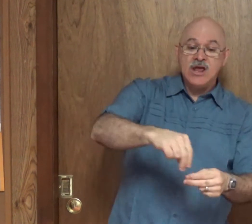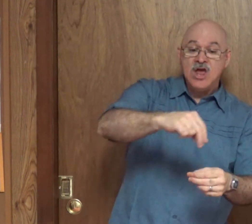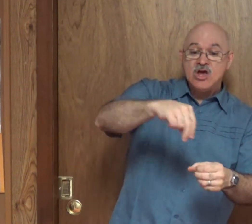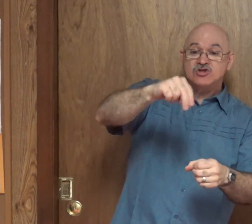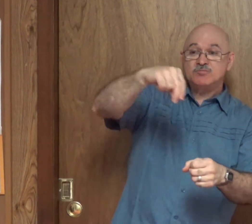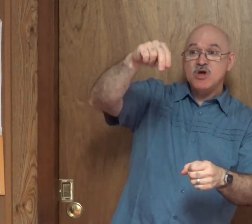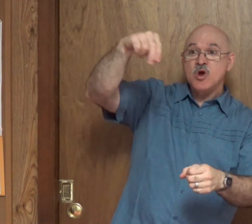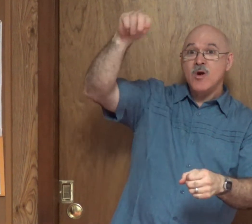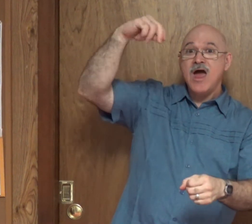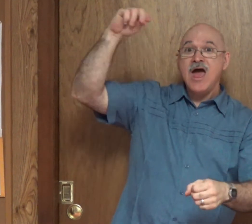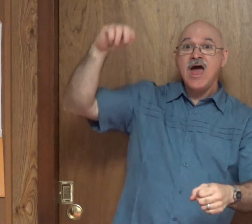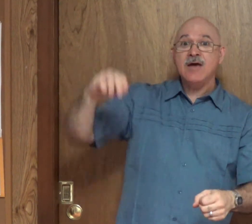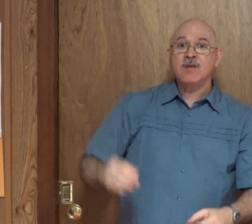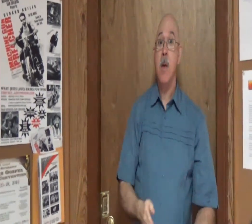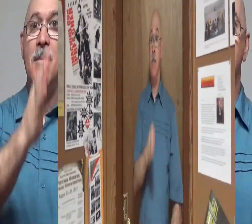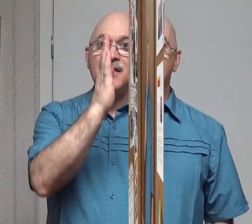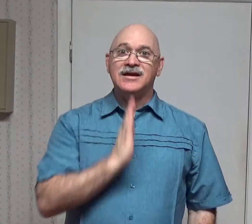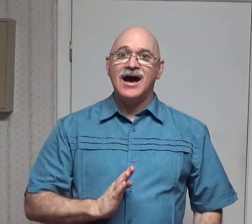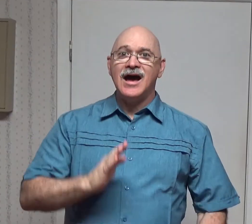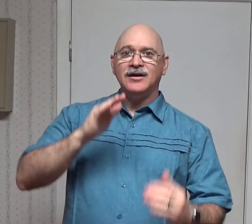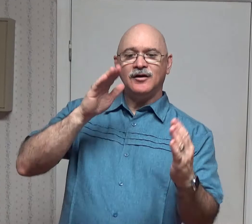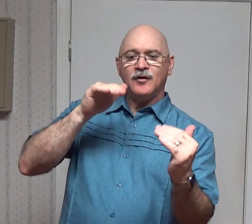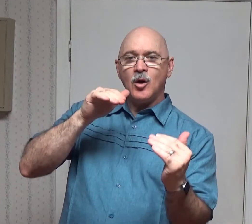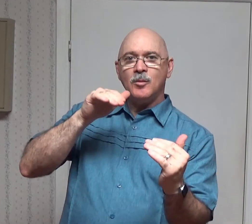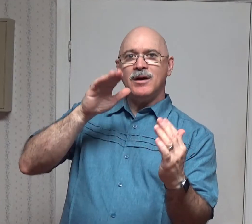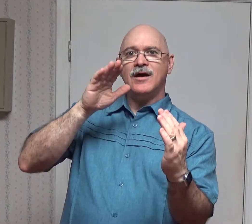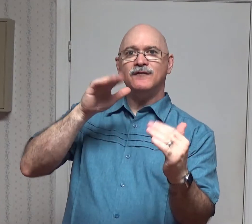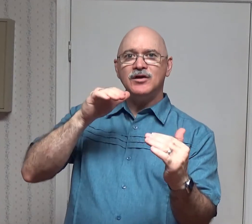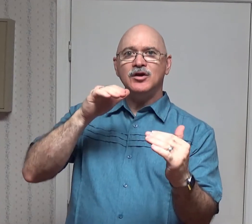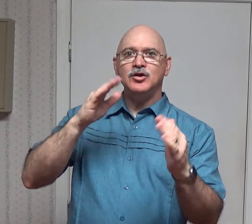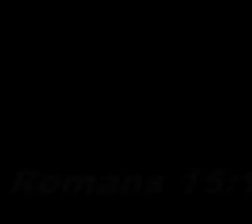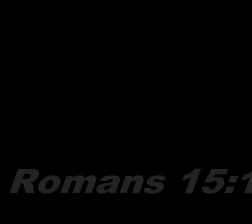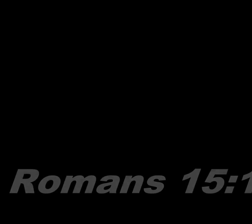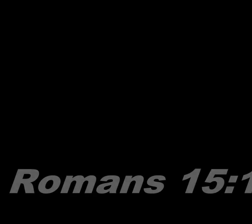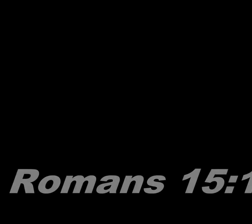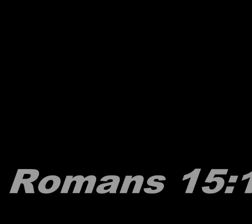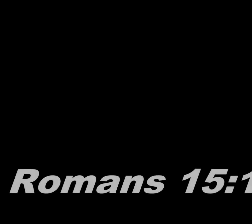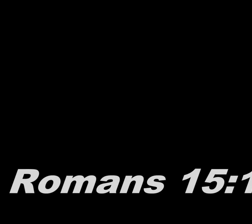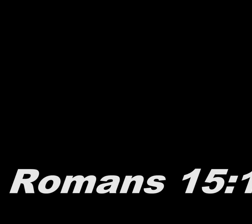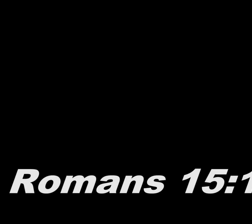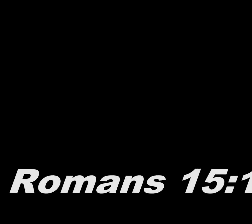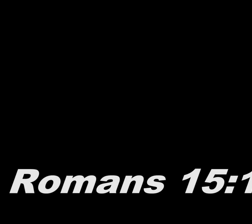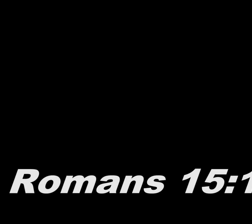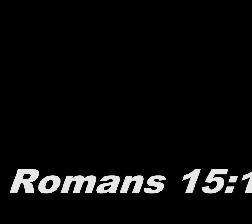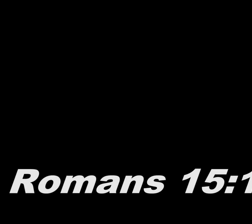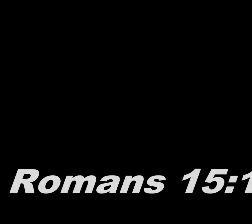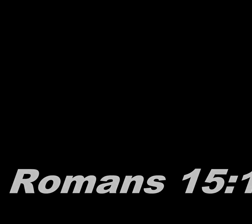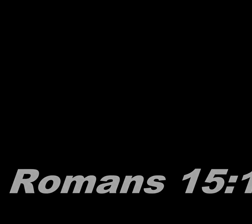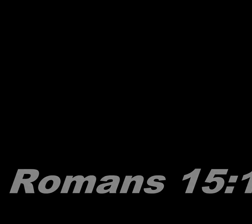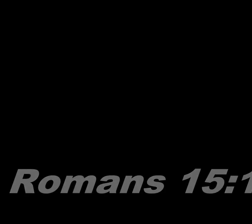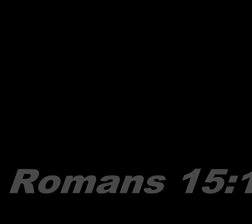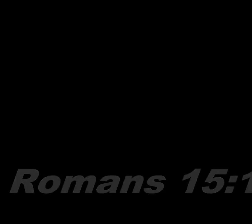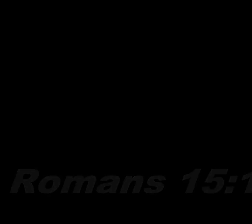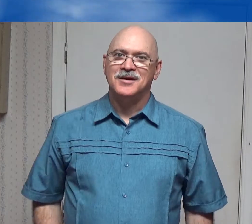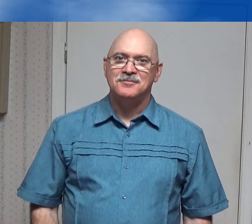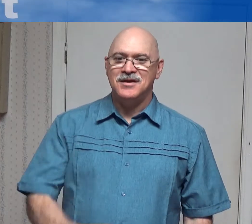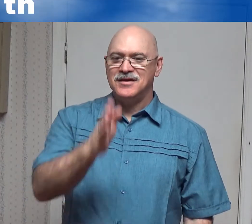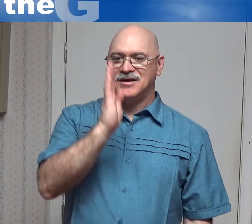Spirit May the God of Hope fill you, Romans 15, 13 May the